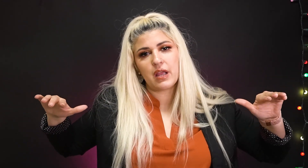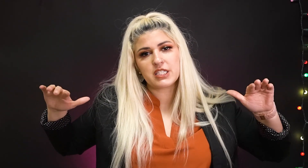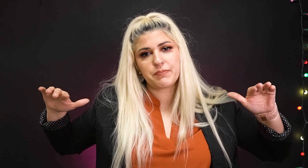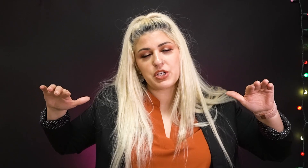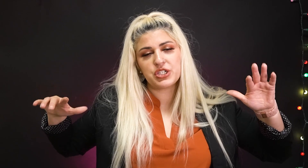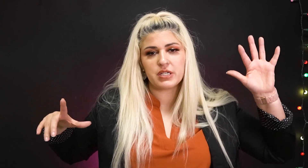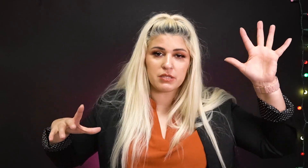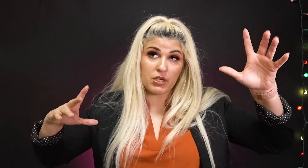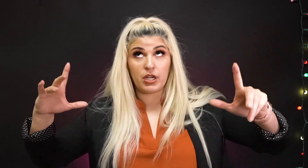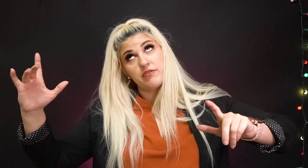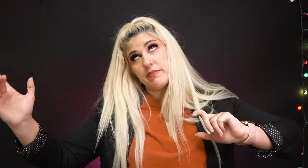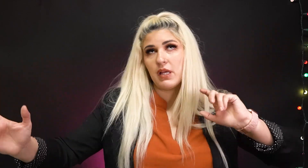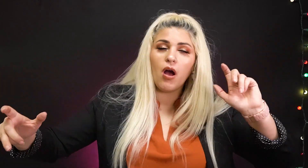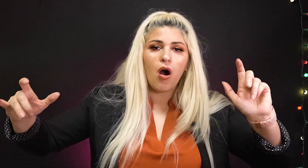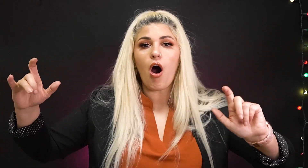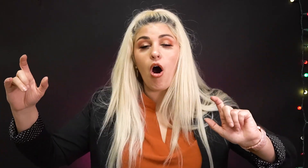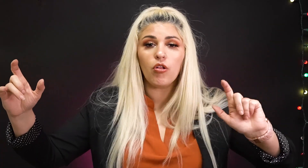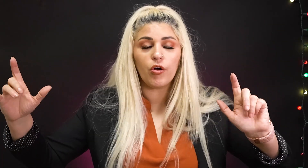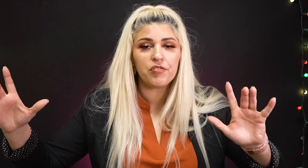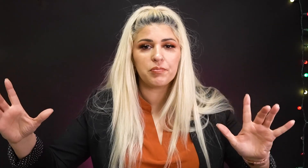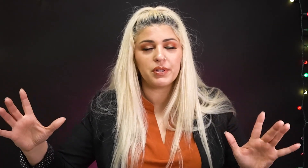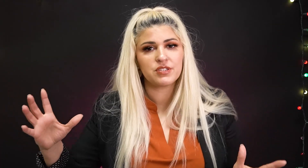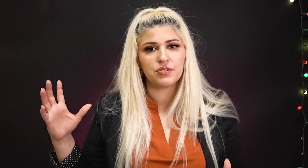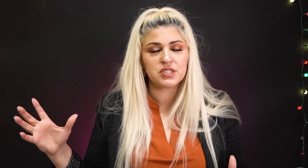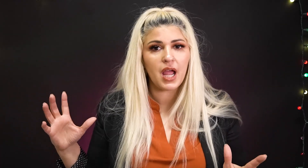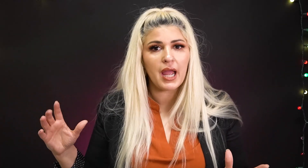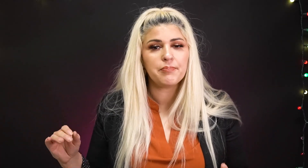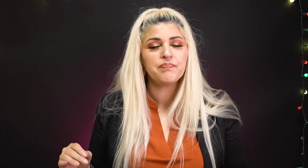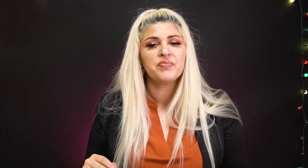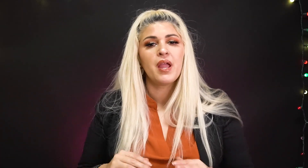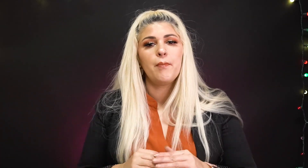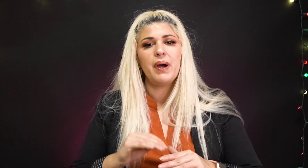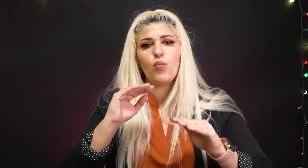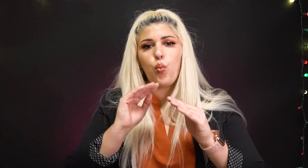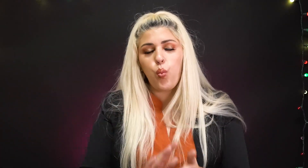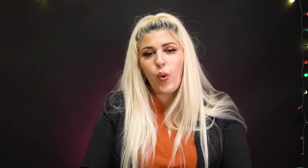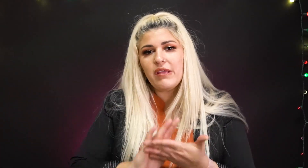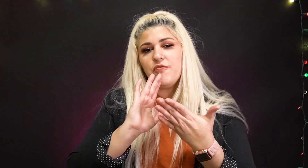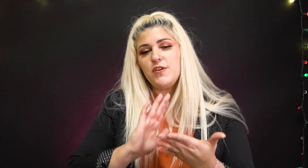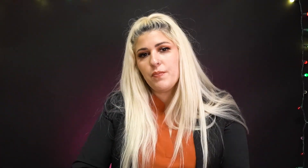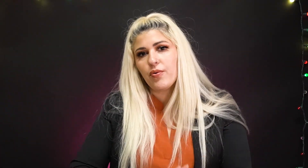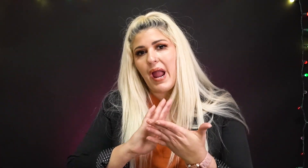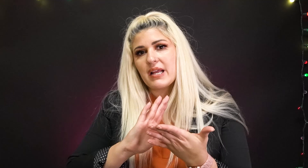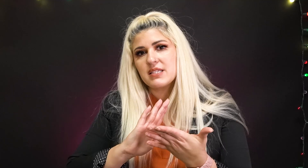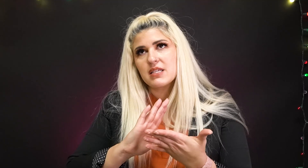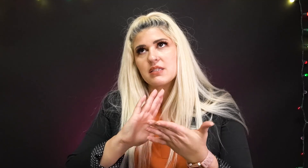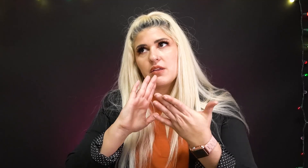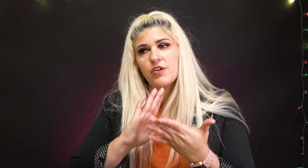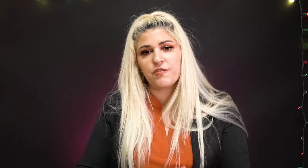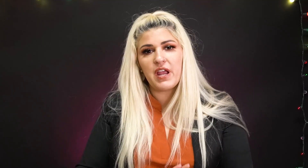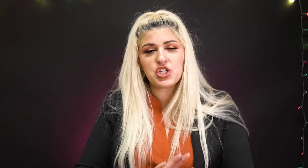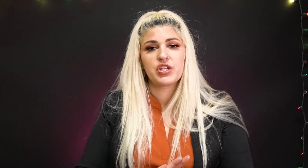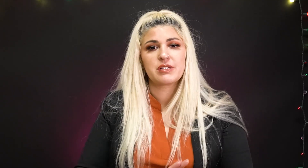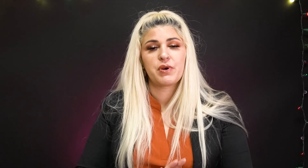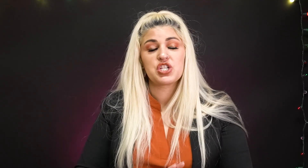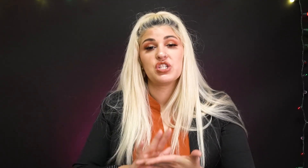expression it doesn't mean you have to be all over the place all the time but if you practice your facial expressions